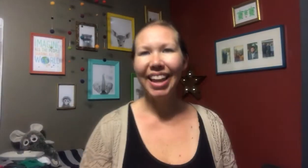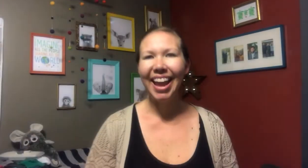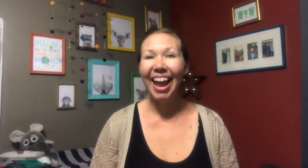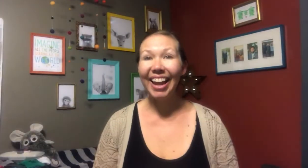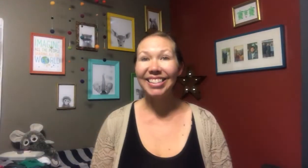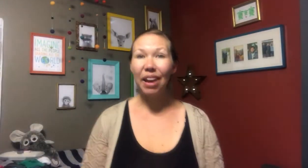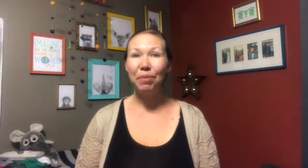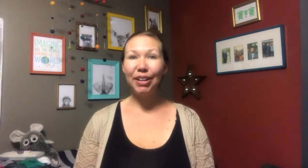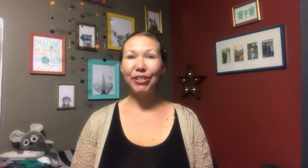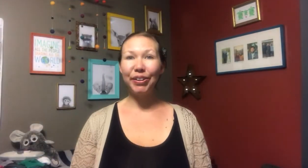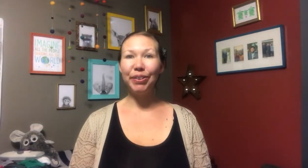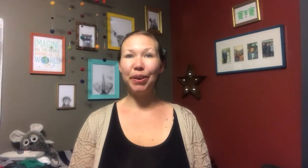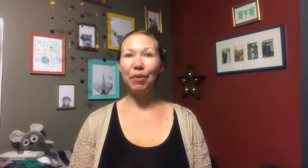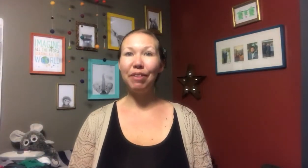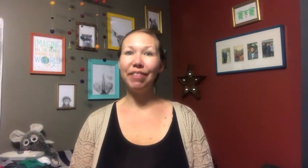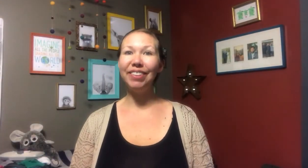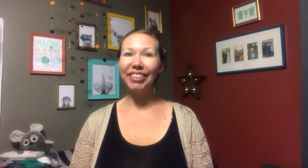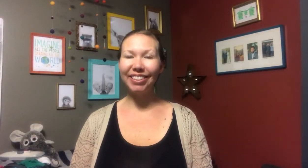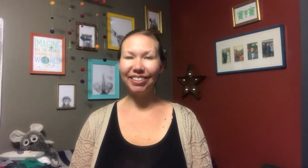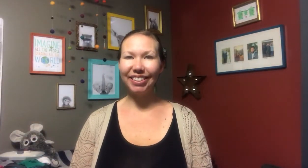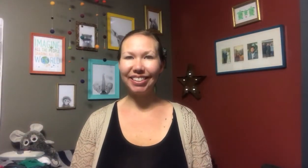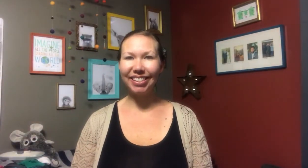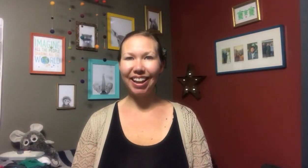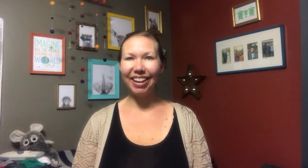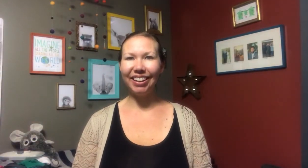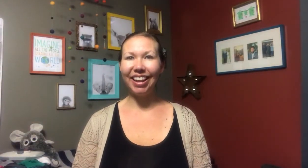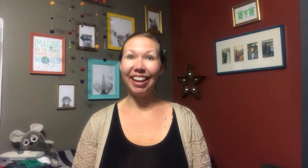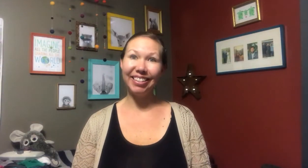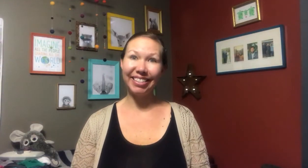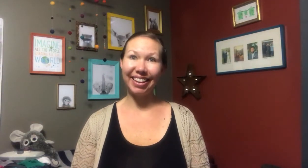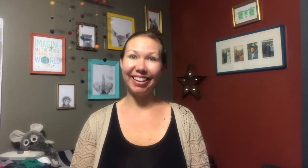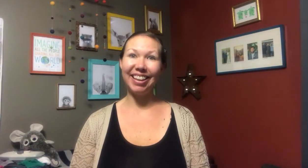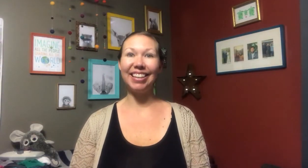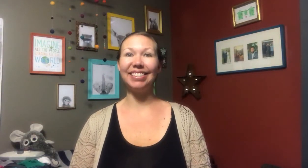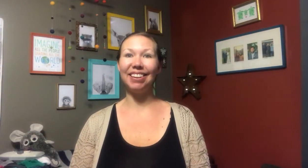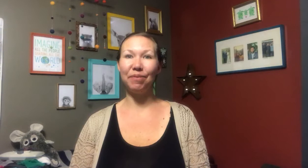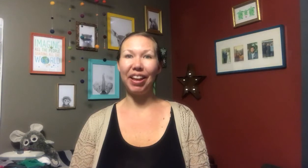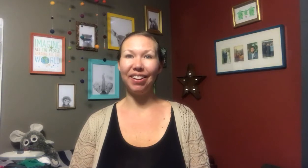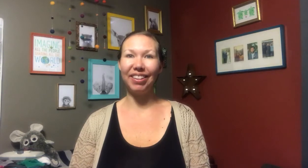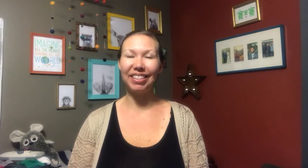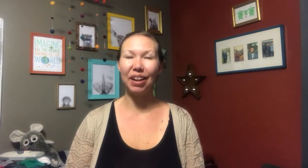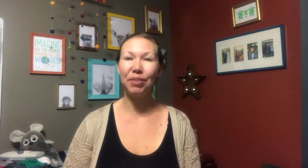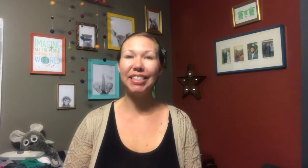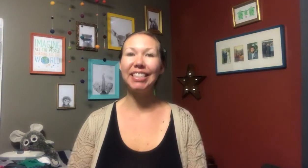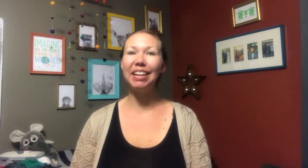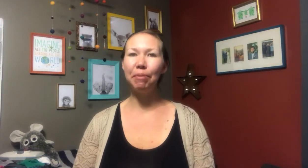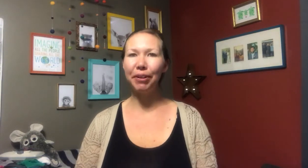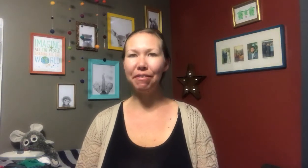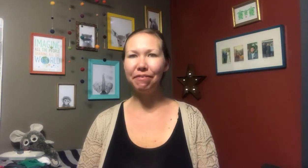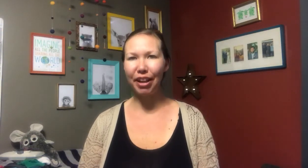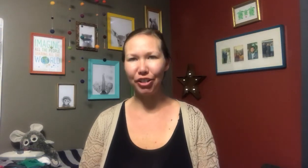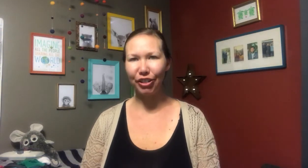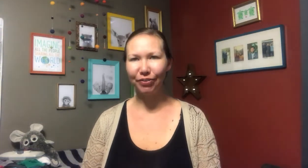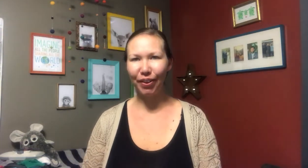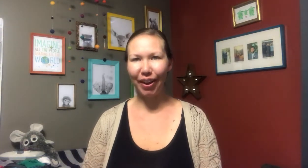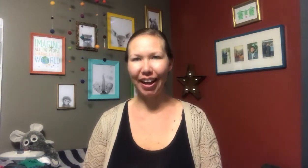Hey guys, I'm going to show you one of my favorite songs to sign and sing. It gets stuck in my head all the time. Slippery fish. Okay,